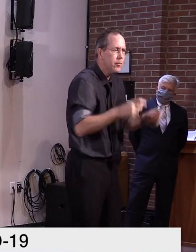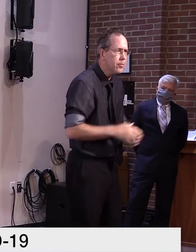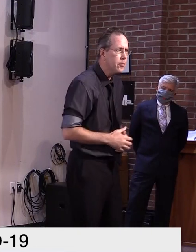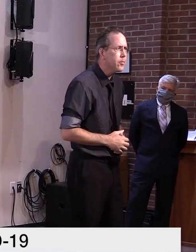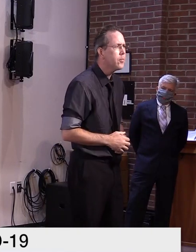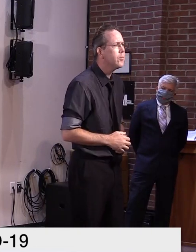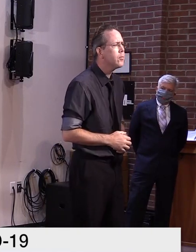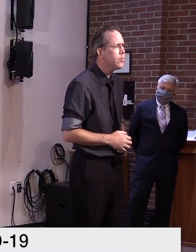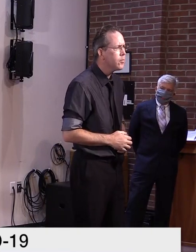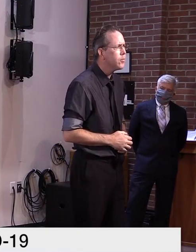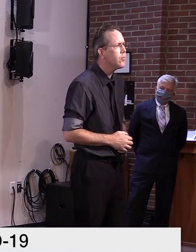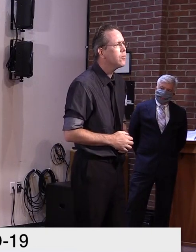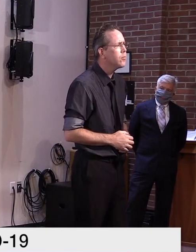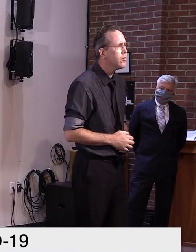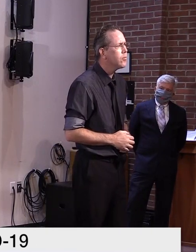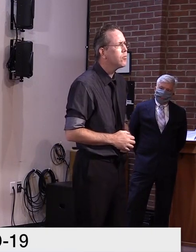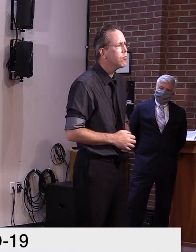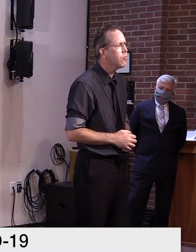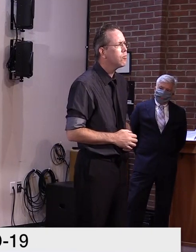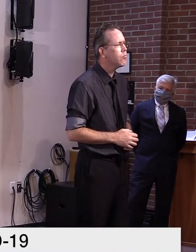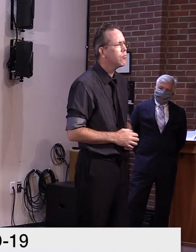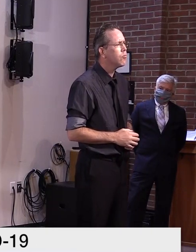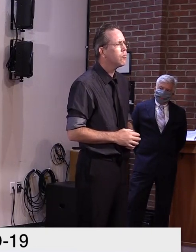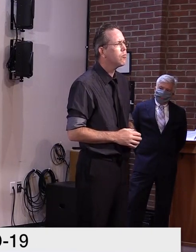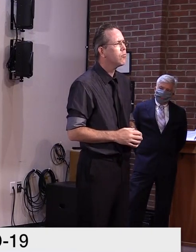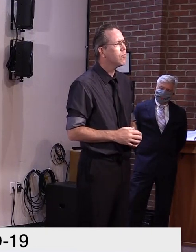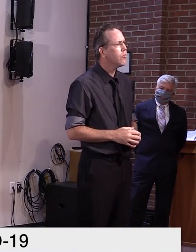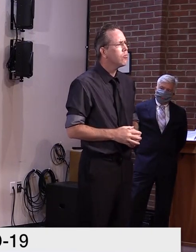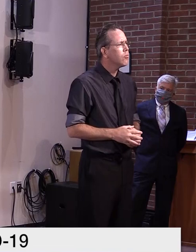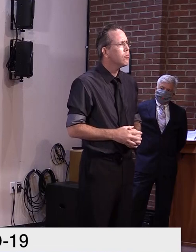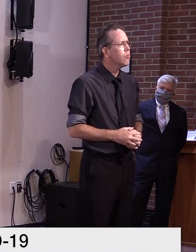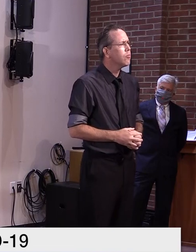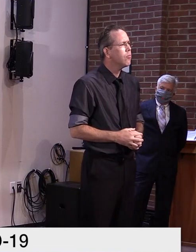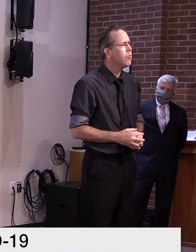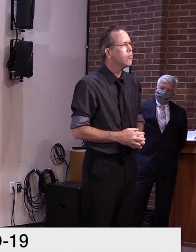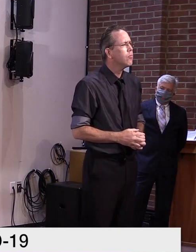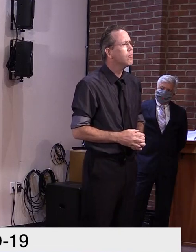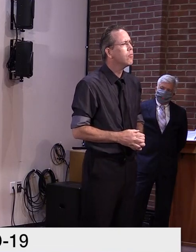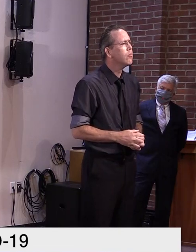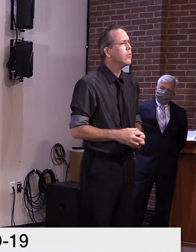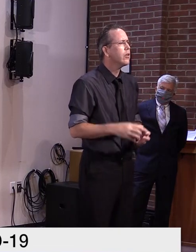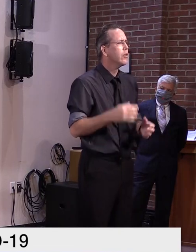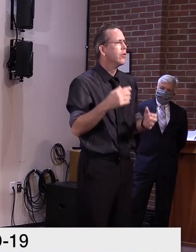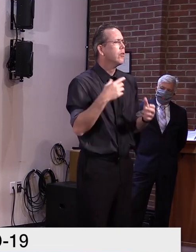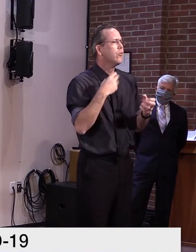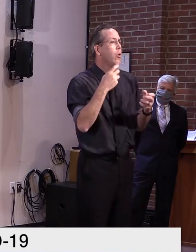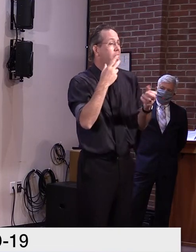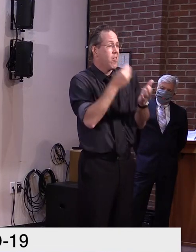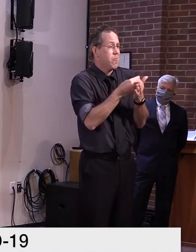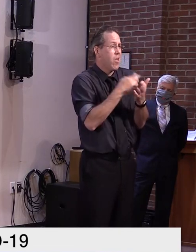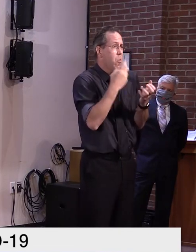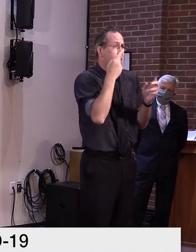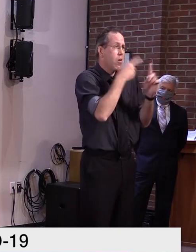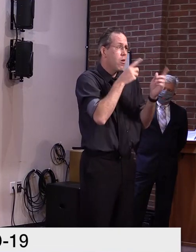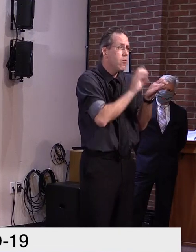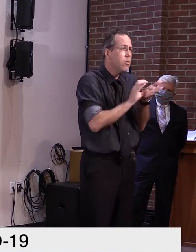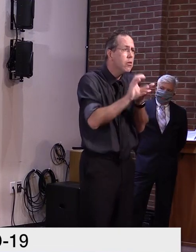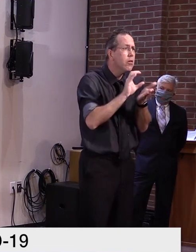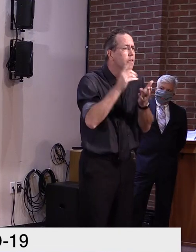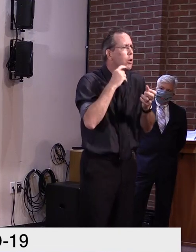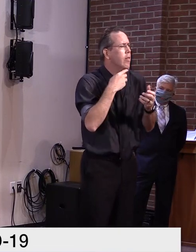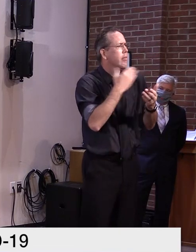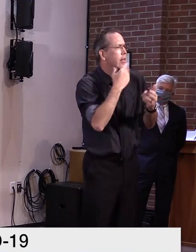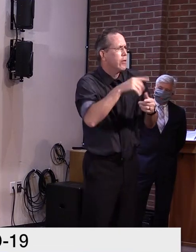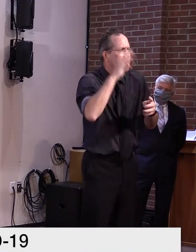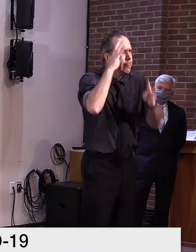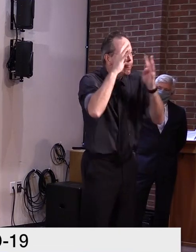uh, I give, uh, uh, I give them great credit for being creative. Uh, that's what we all need to do. Uh, but, uh, but it's the same pot